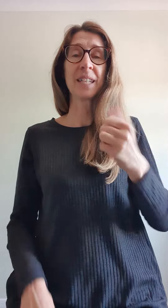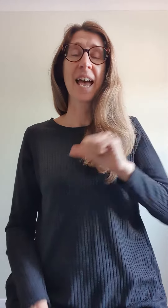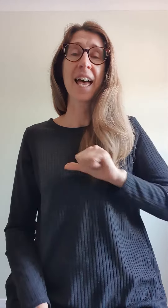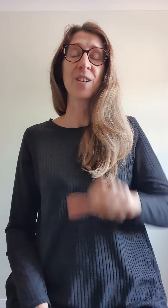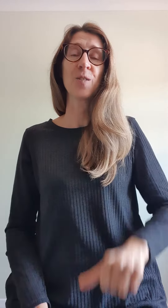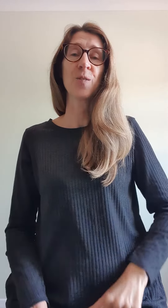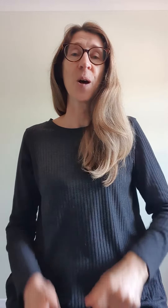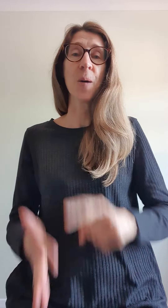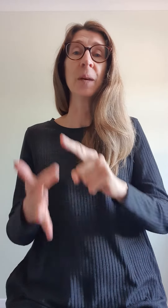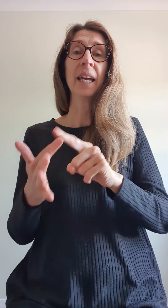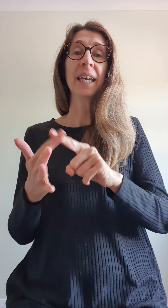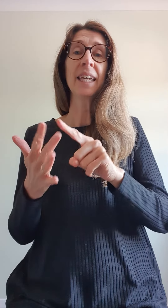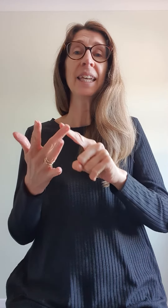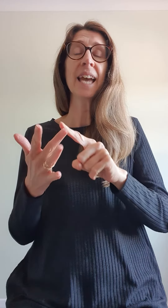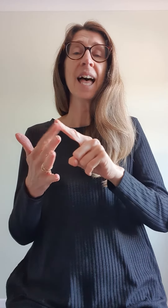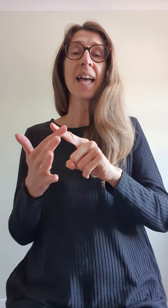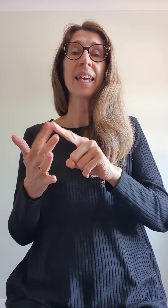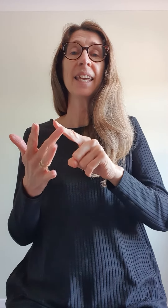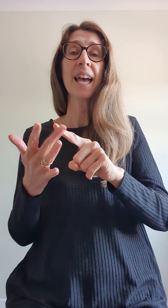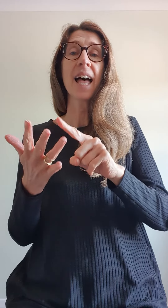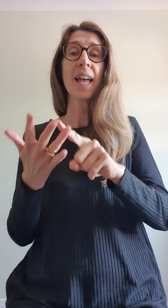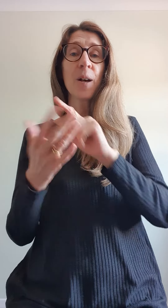had a farm, E-I-E-I-O.